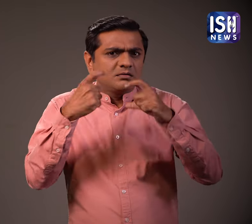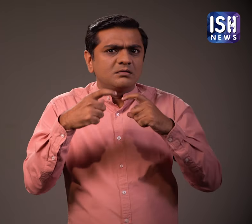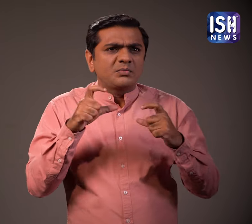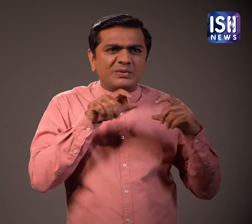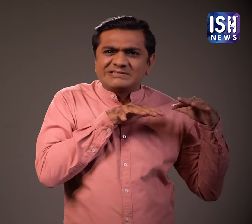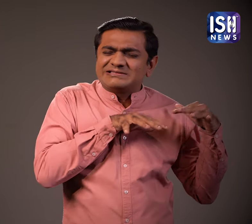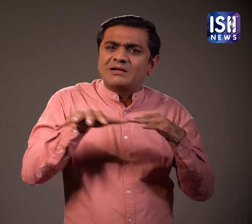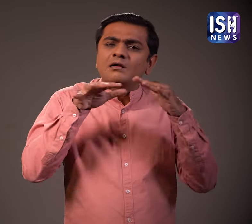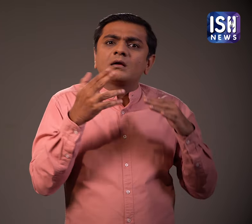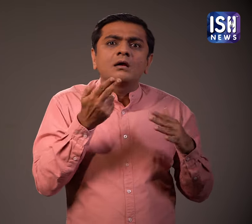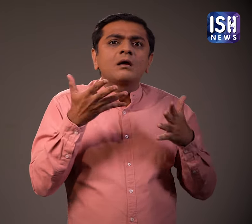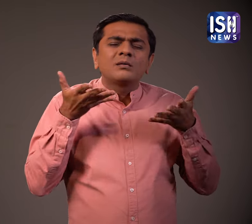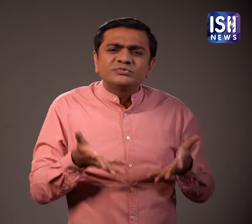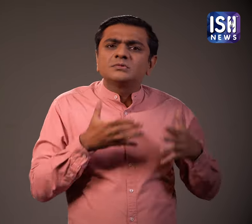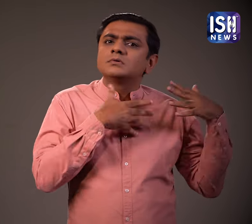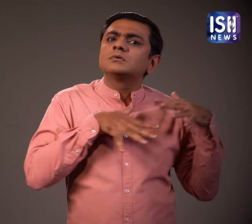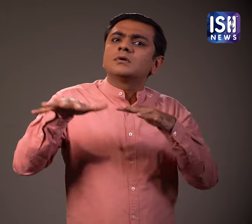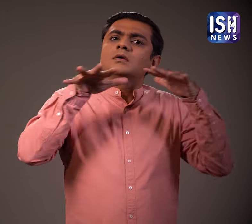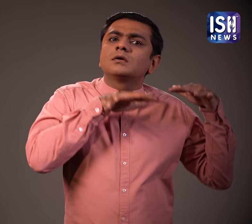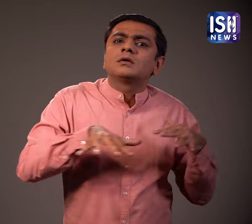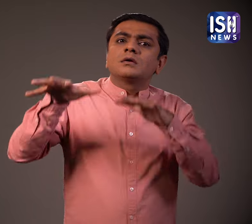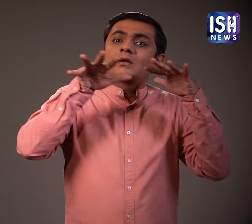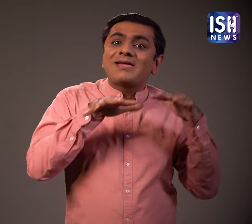regarding ticketless travellers using these compartments and trains.